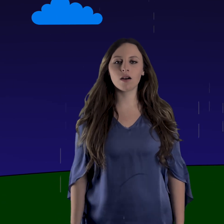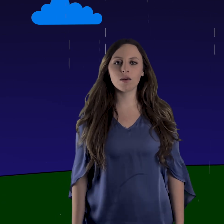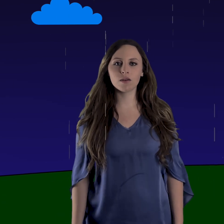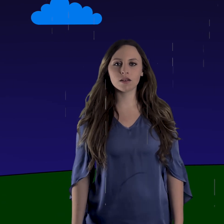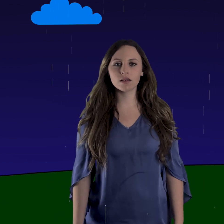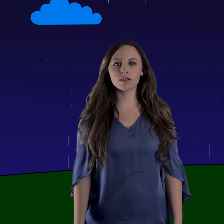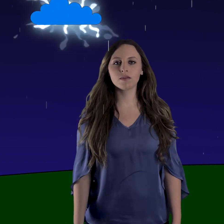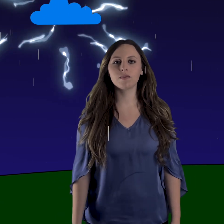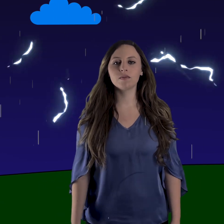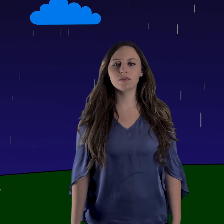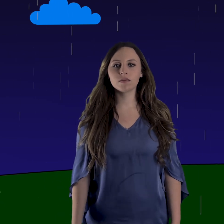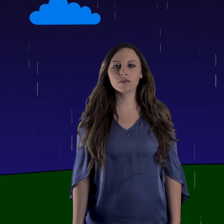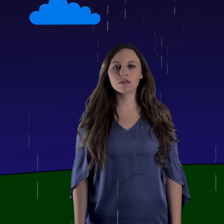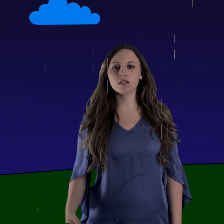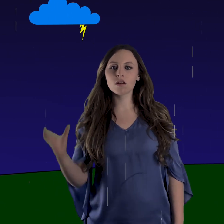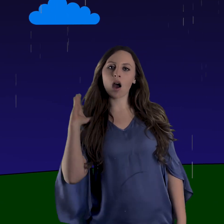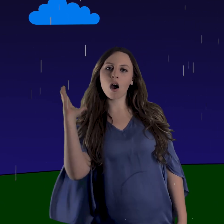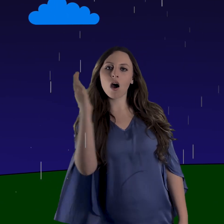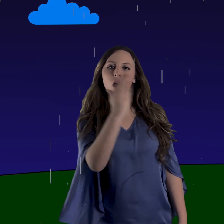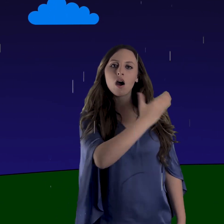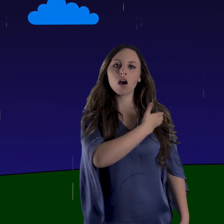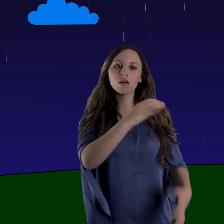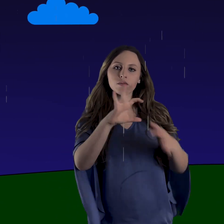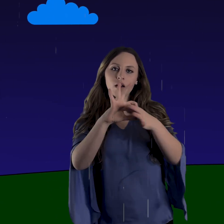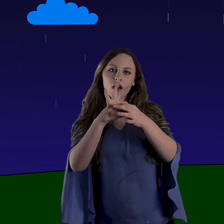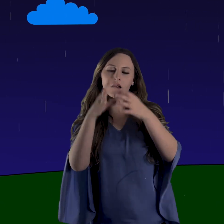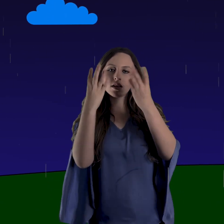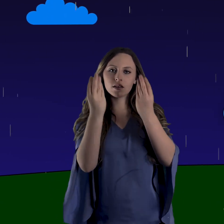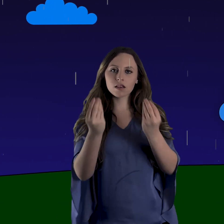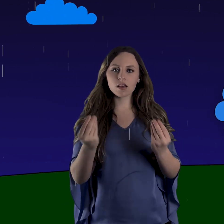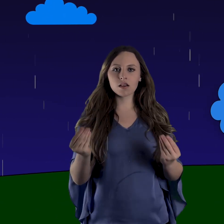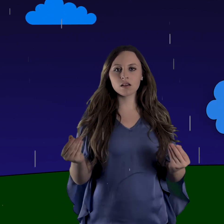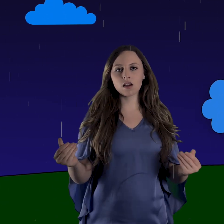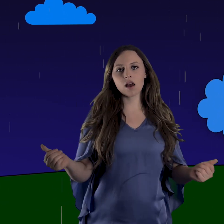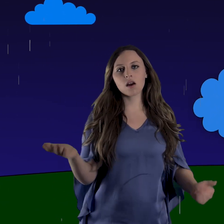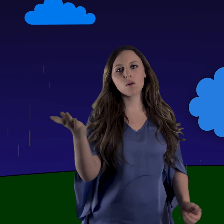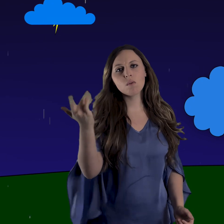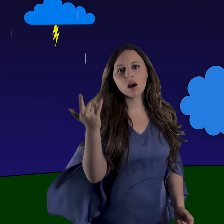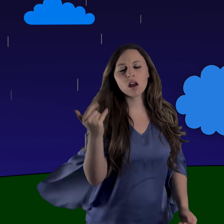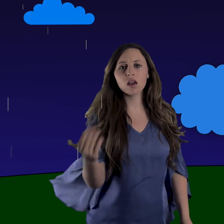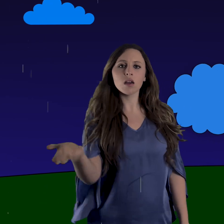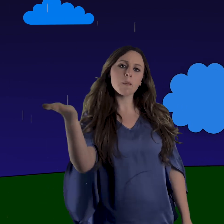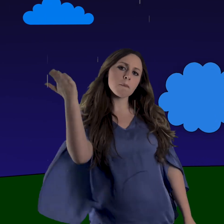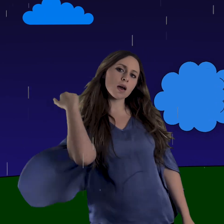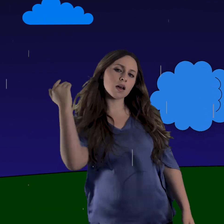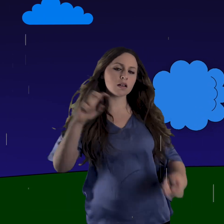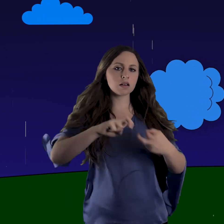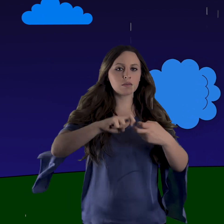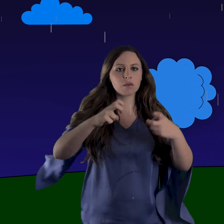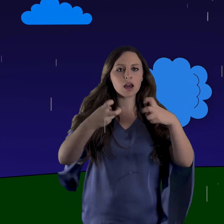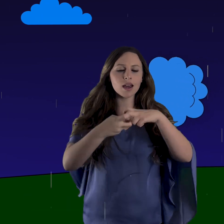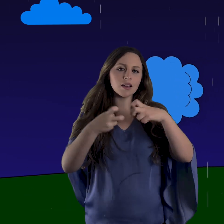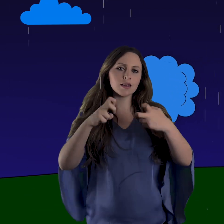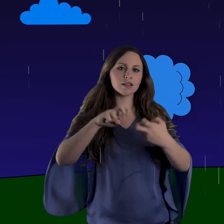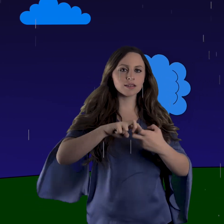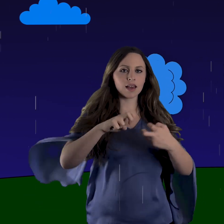Our house is burning When you're gazing